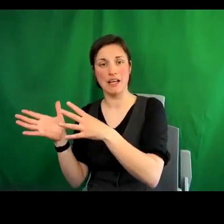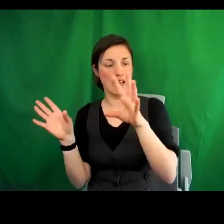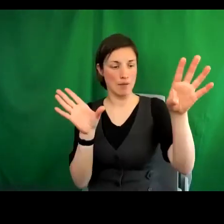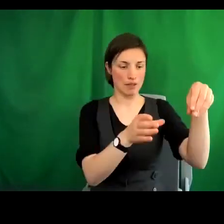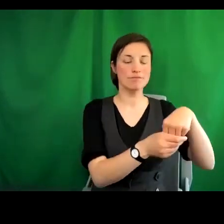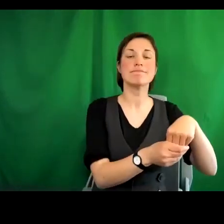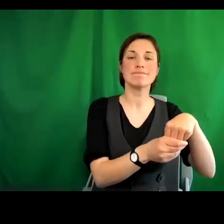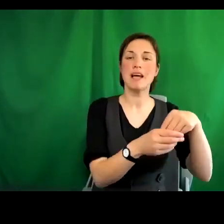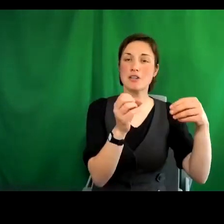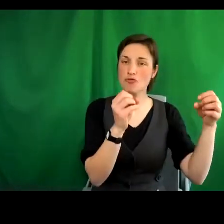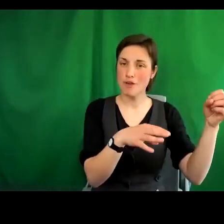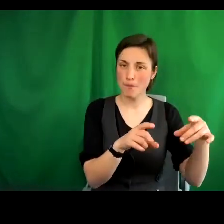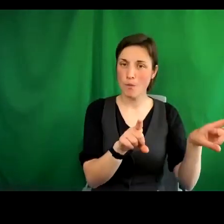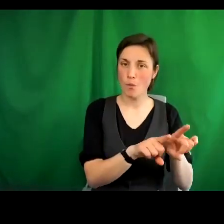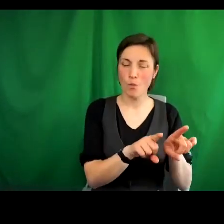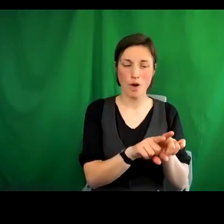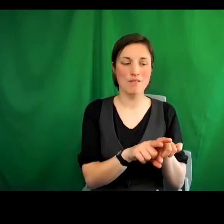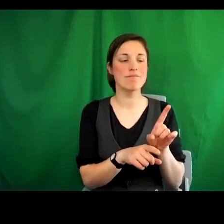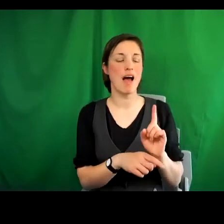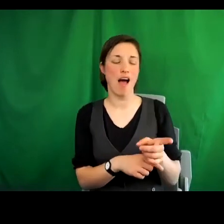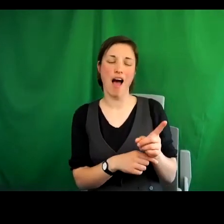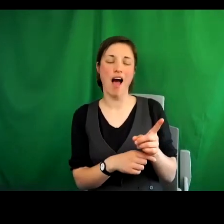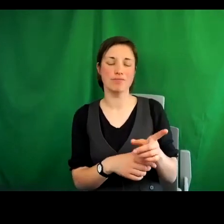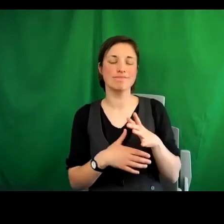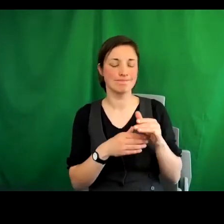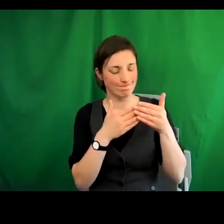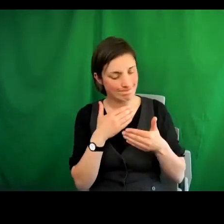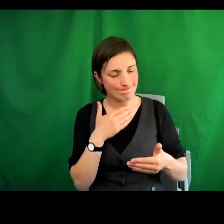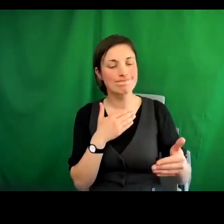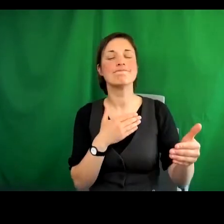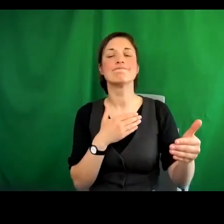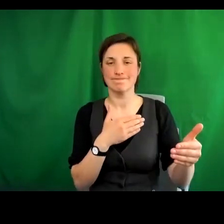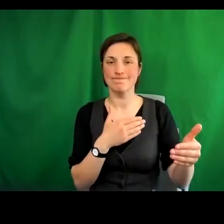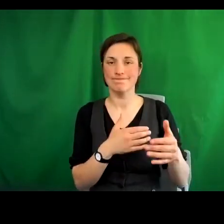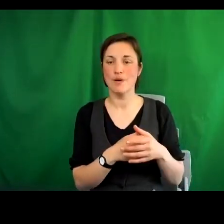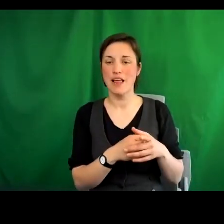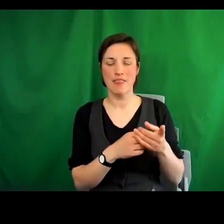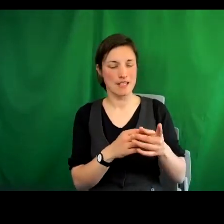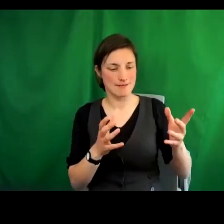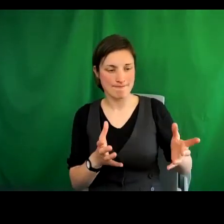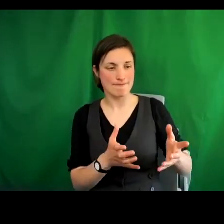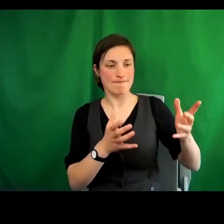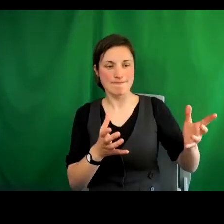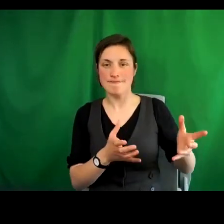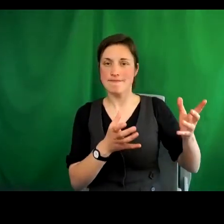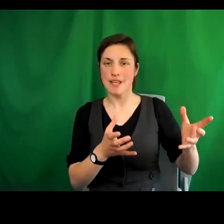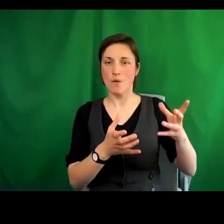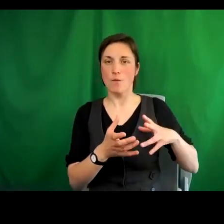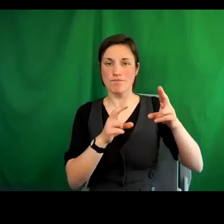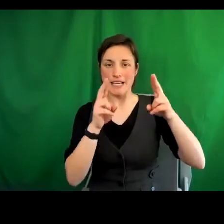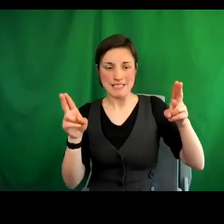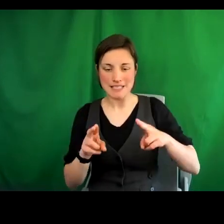and very much picked up and is taking it forward as an example of this gathering momentum to have an international treaty.